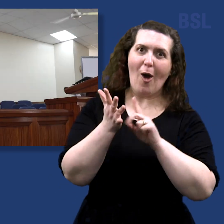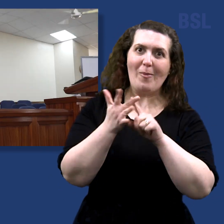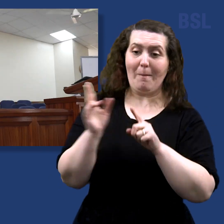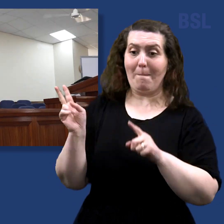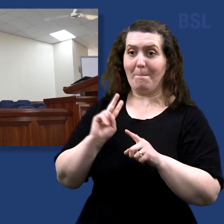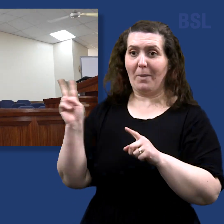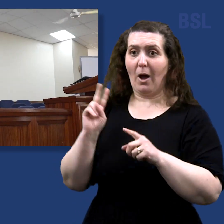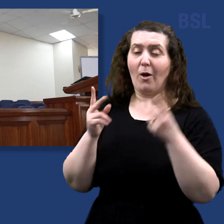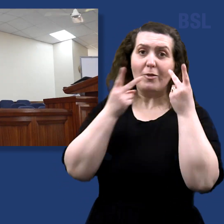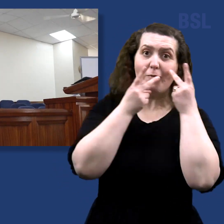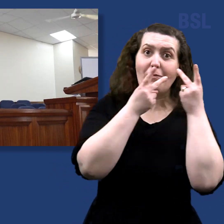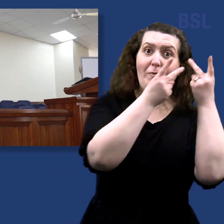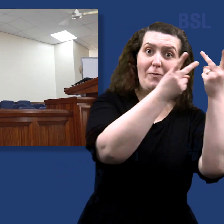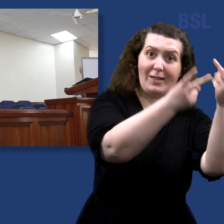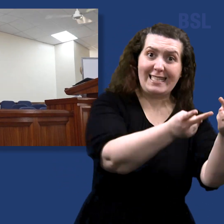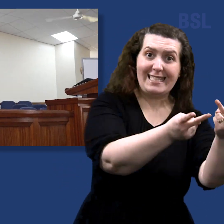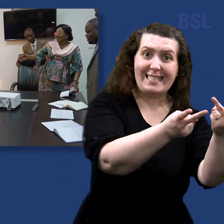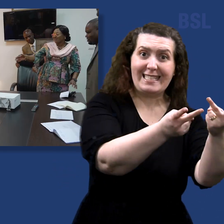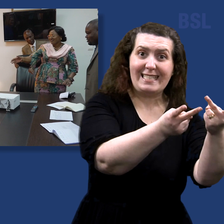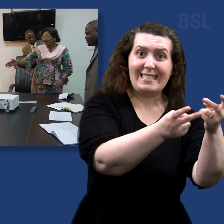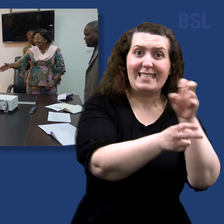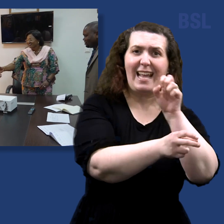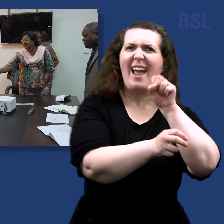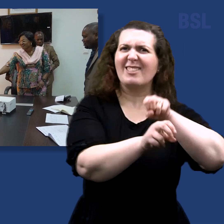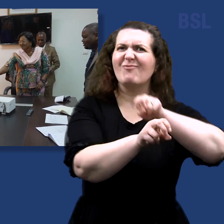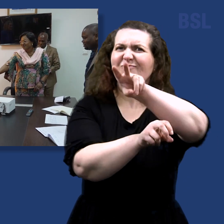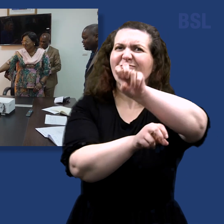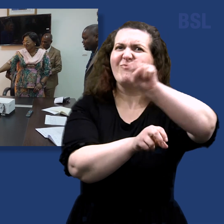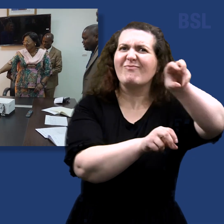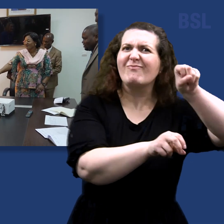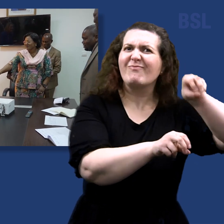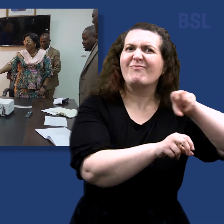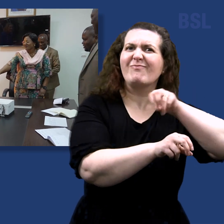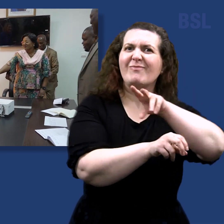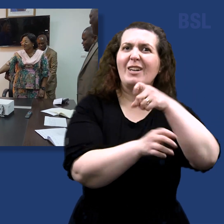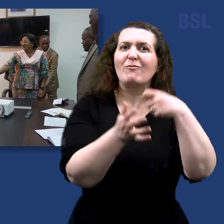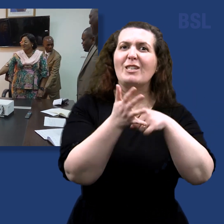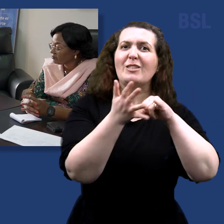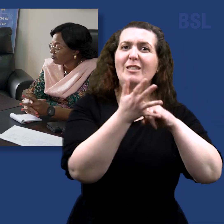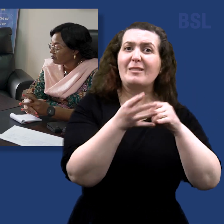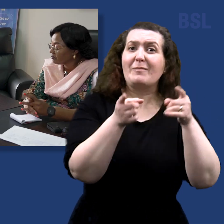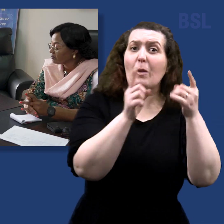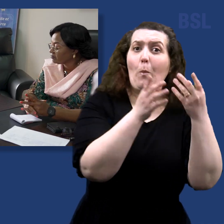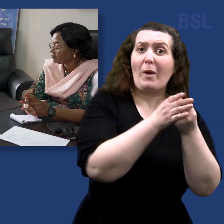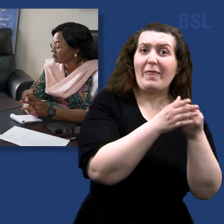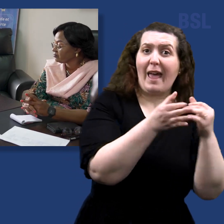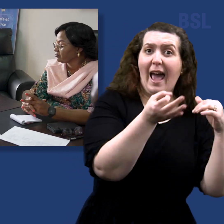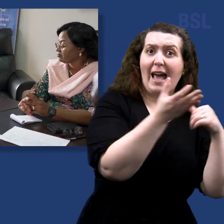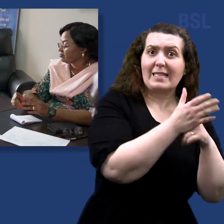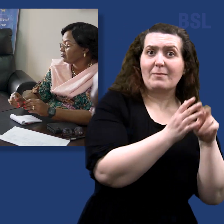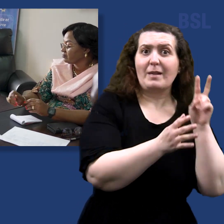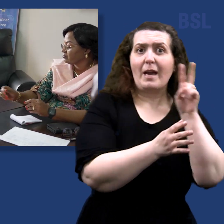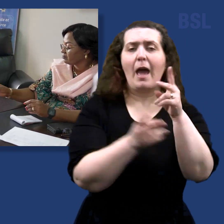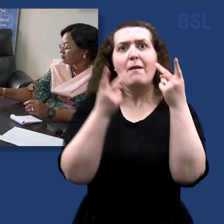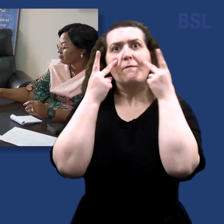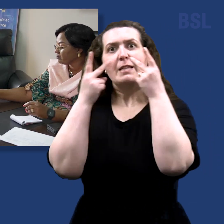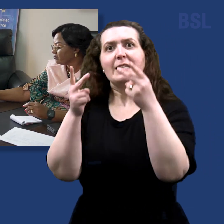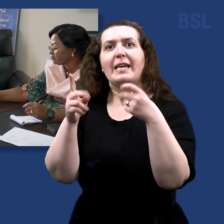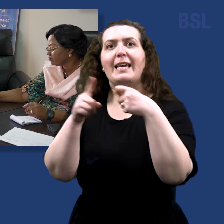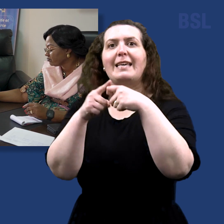Bonnie H. Corden traveled to other regions. President Corden, along with her husband Derek, met with the wife of Kenya's deputy president and